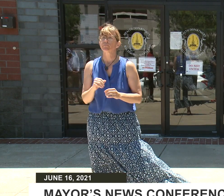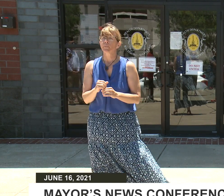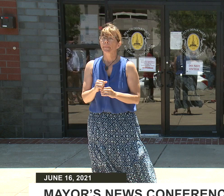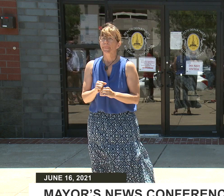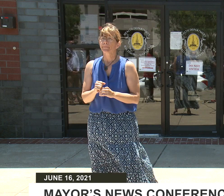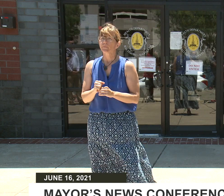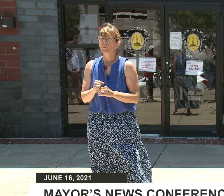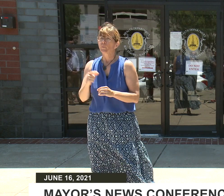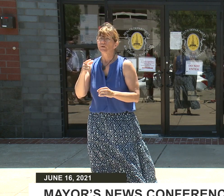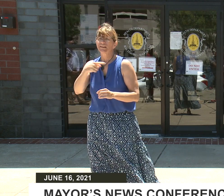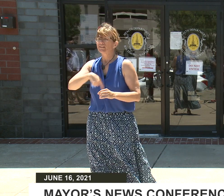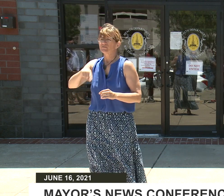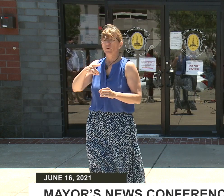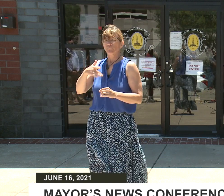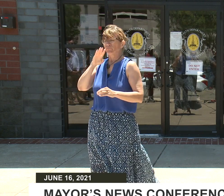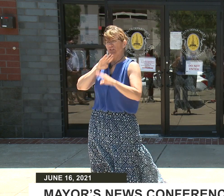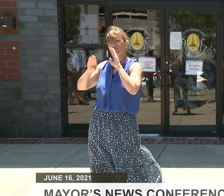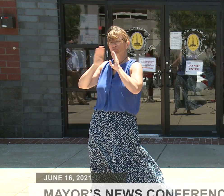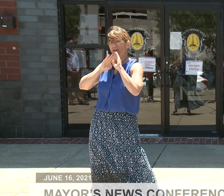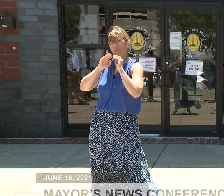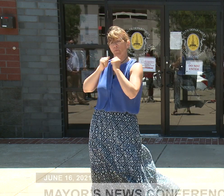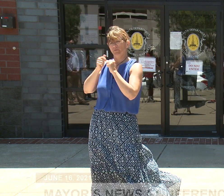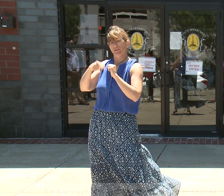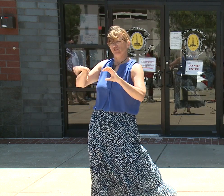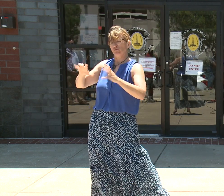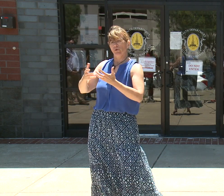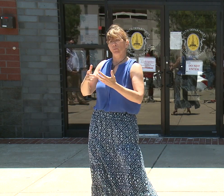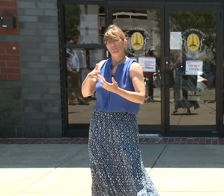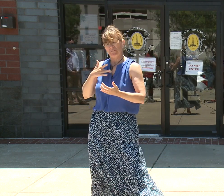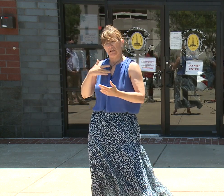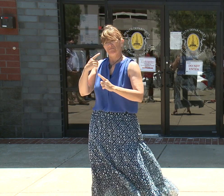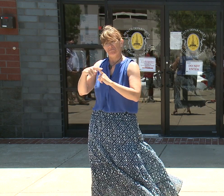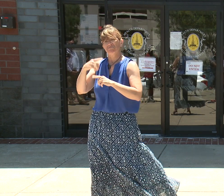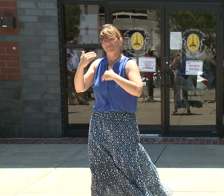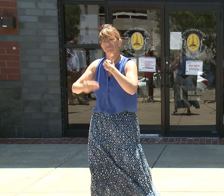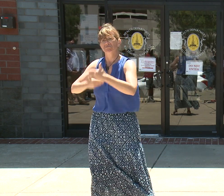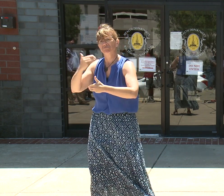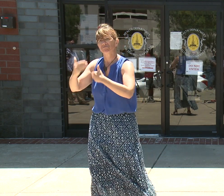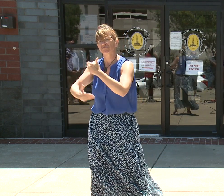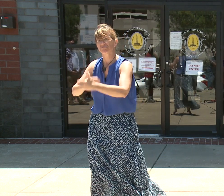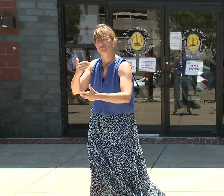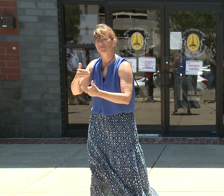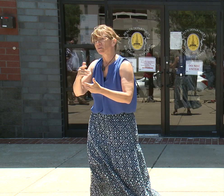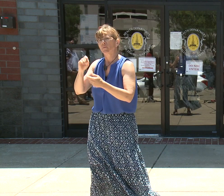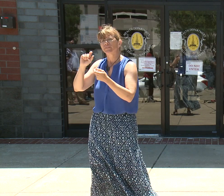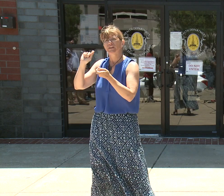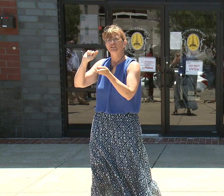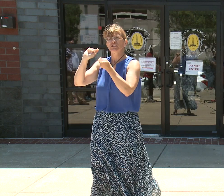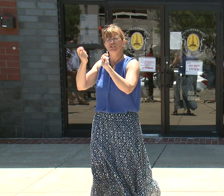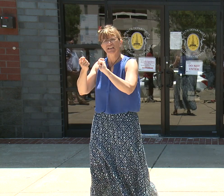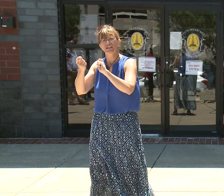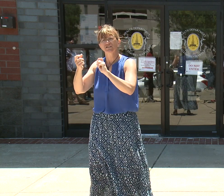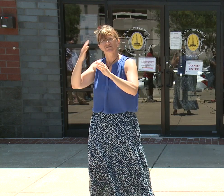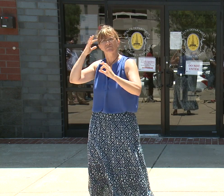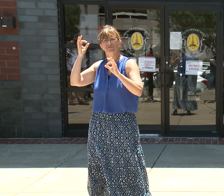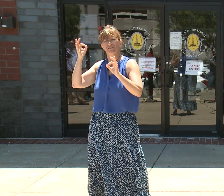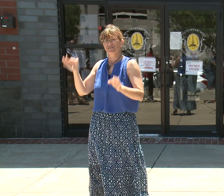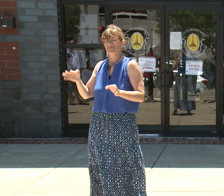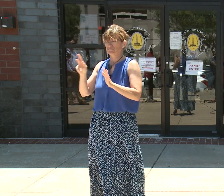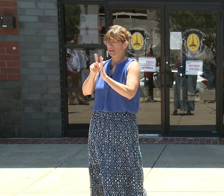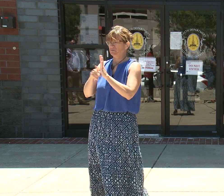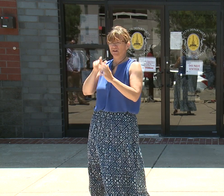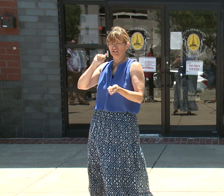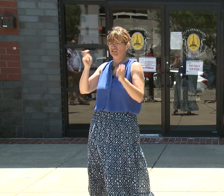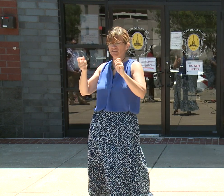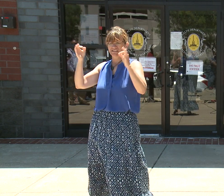has changed as far as our outreach and our education efforts. Nothing has changed as far as providing vaccination clinics to our neighborhoods